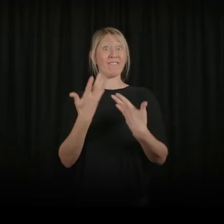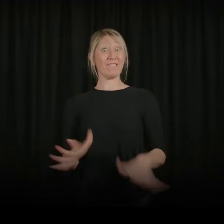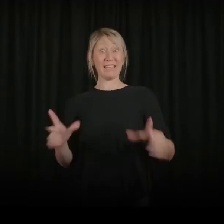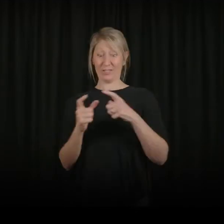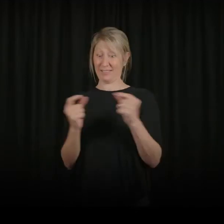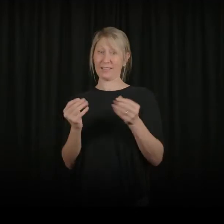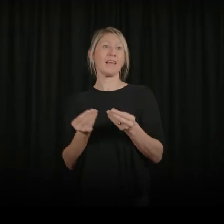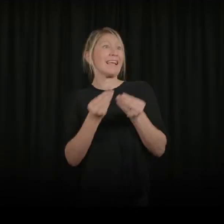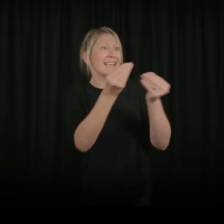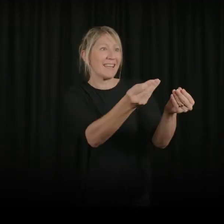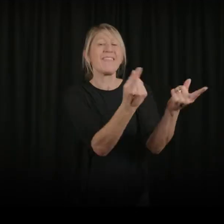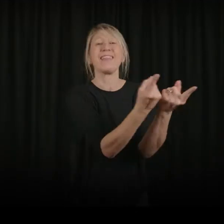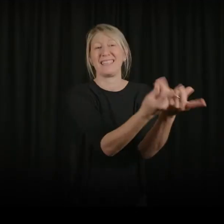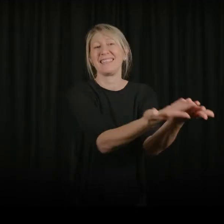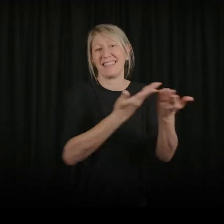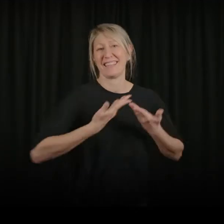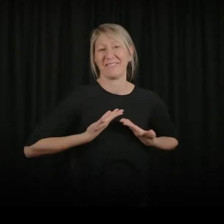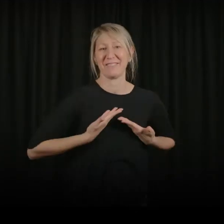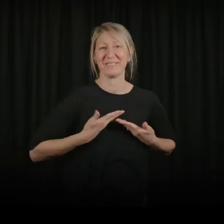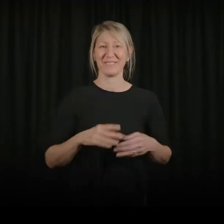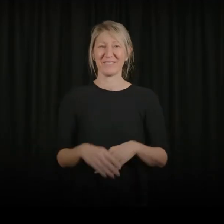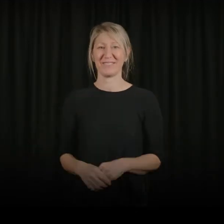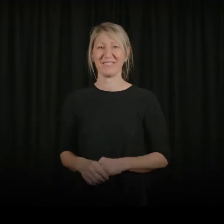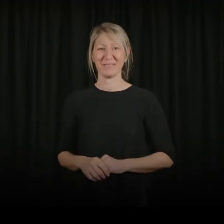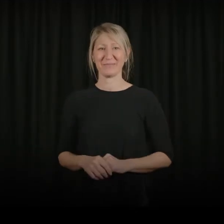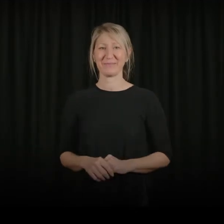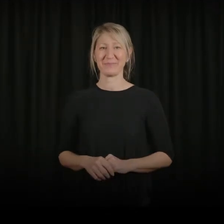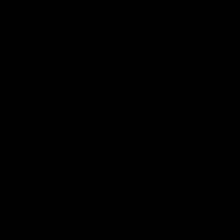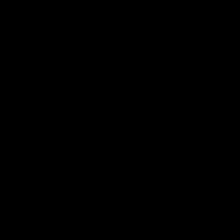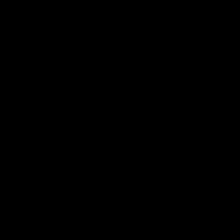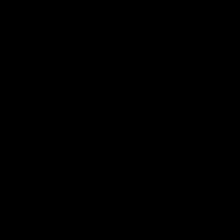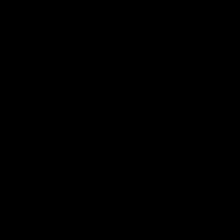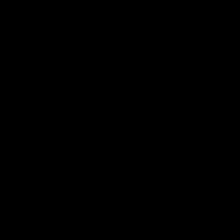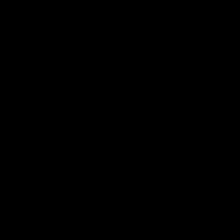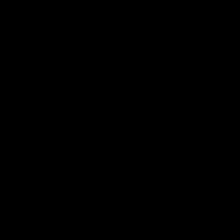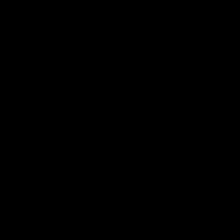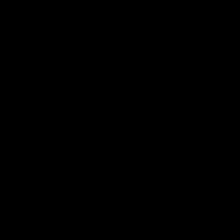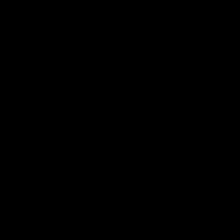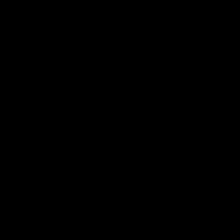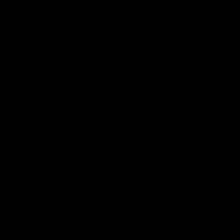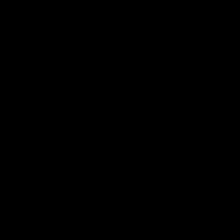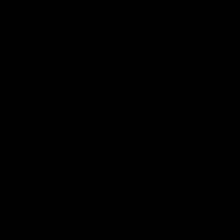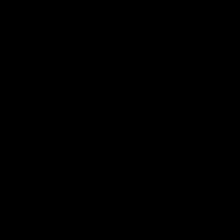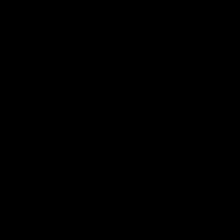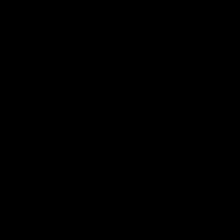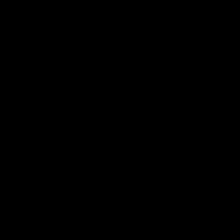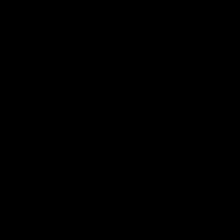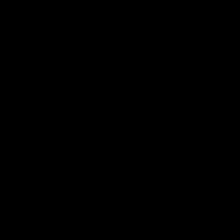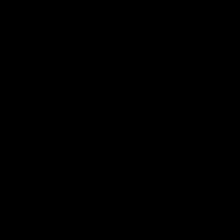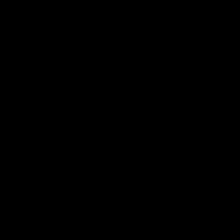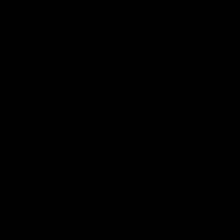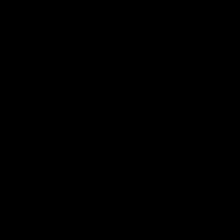return to the cloak room to hand back your card and retrieve your items. You You You You You You